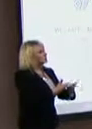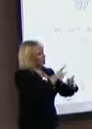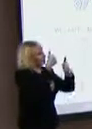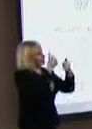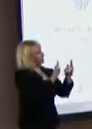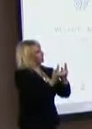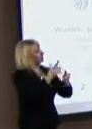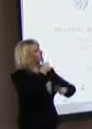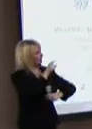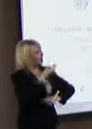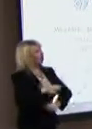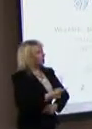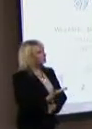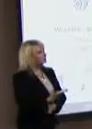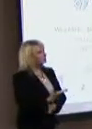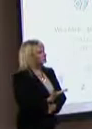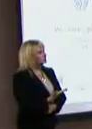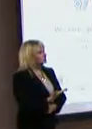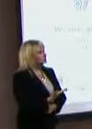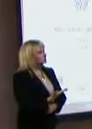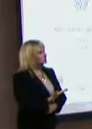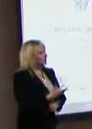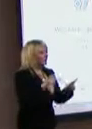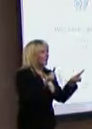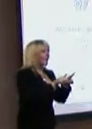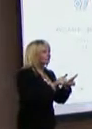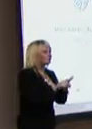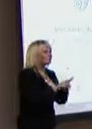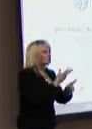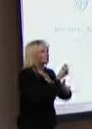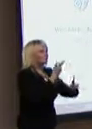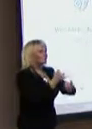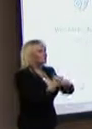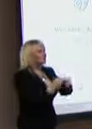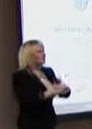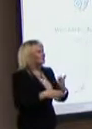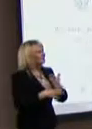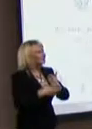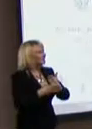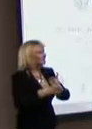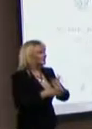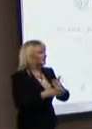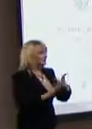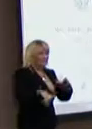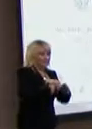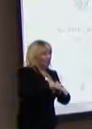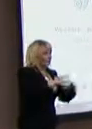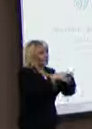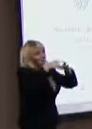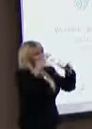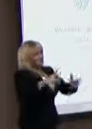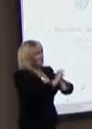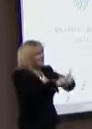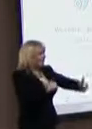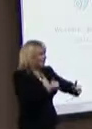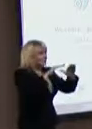that people want. And secondly, some of the social enterprises are amongst the biggest companies anywhere in the